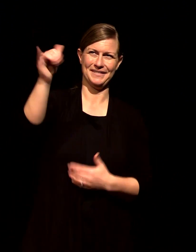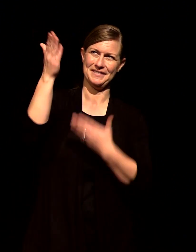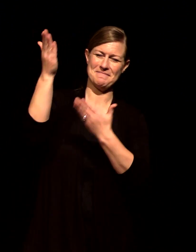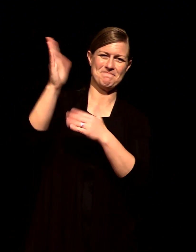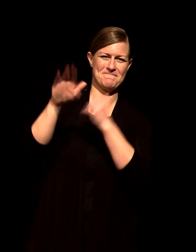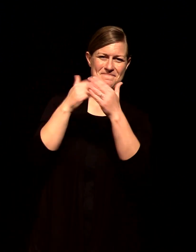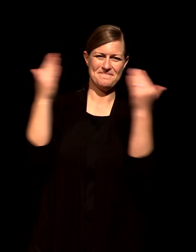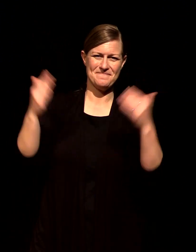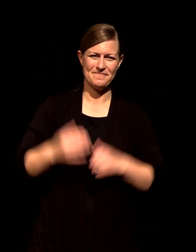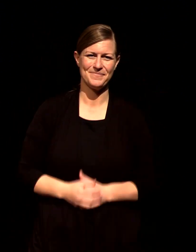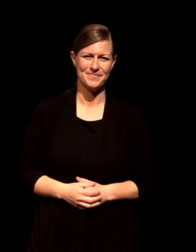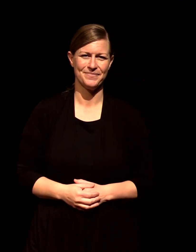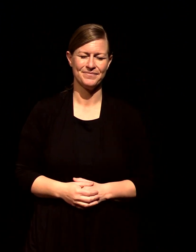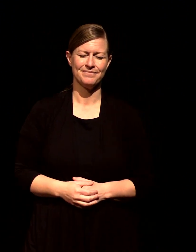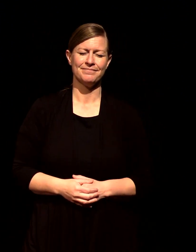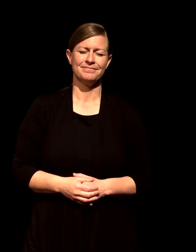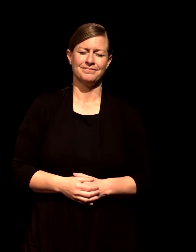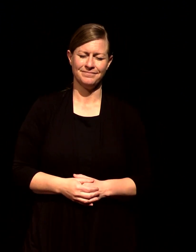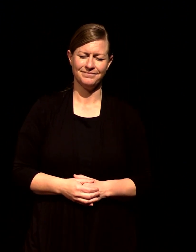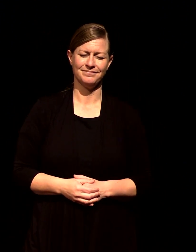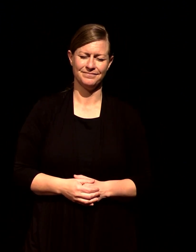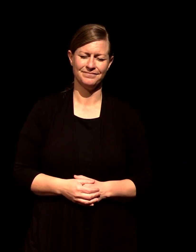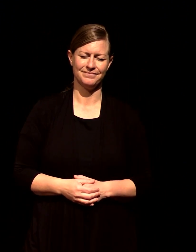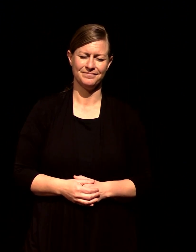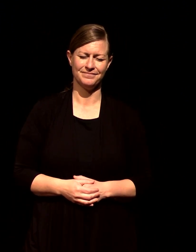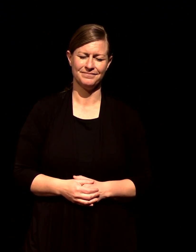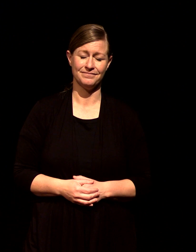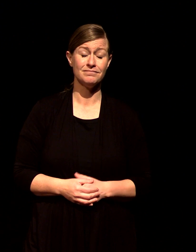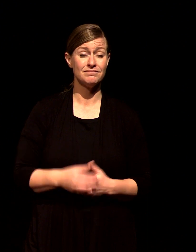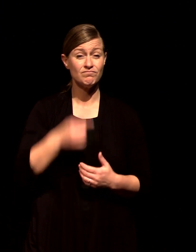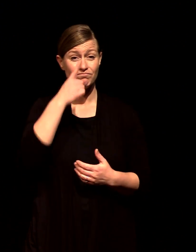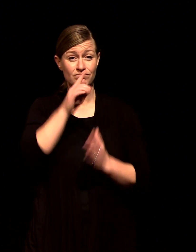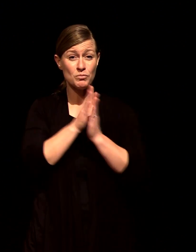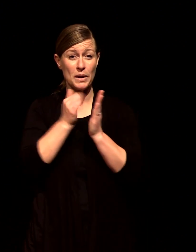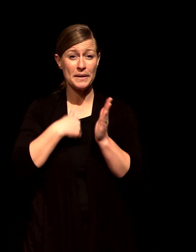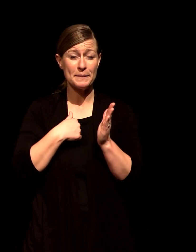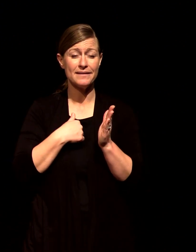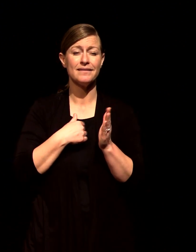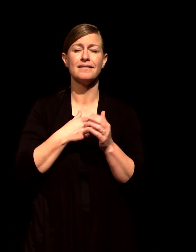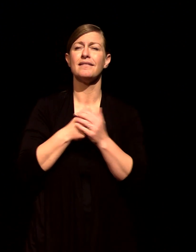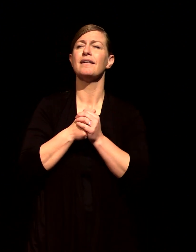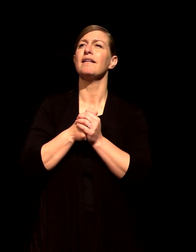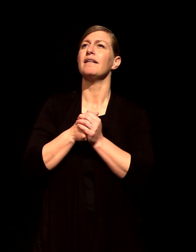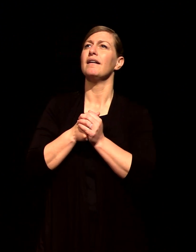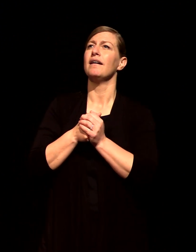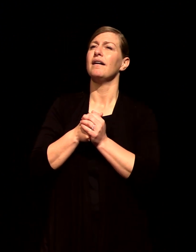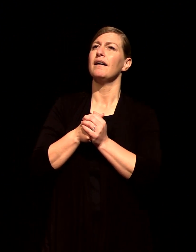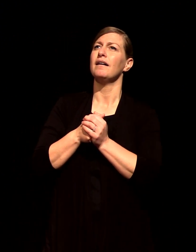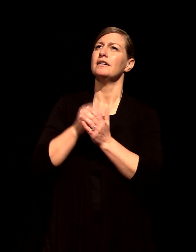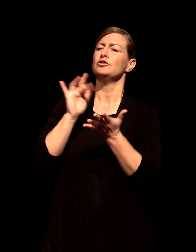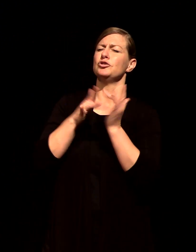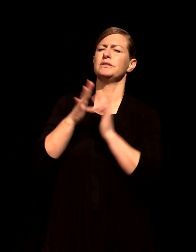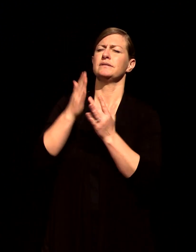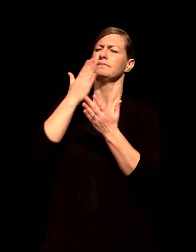Jesus we thank you for your word and Jesus I pray that you would just reshape how we view you